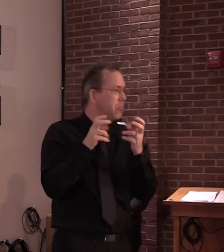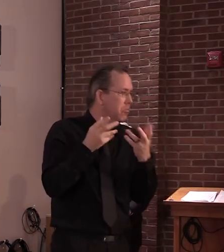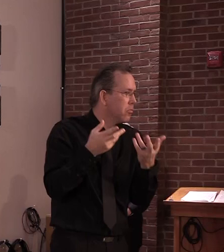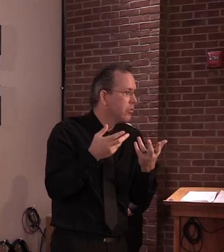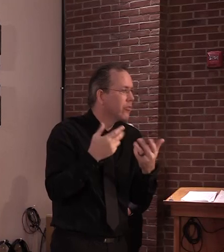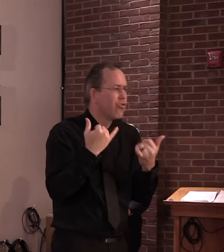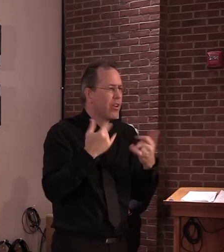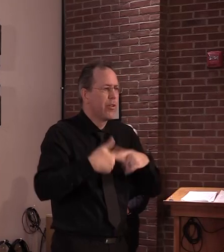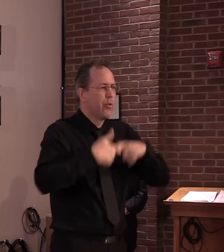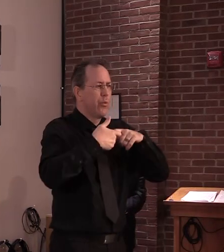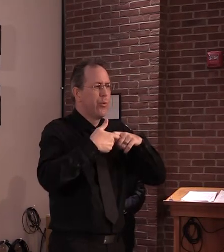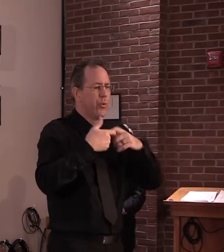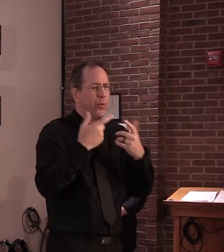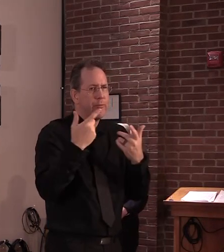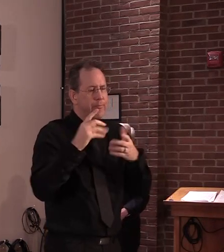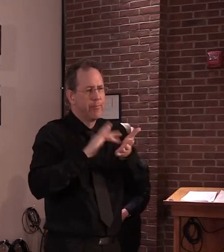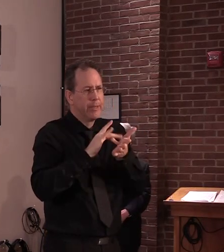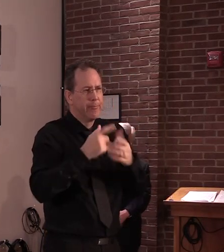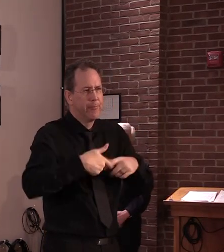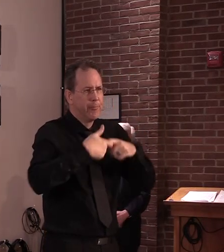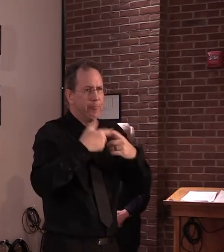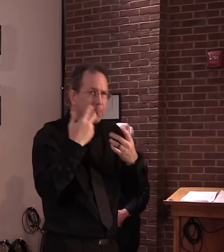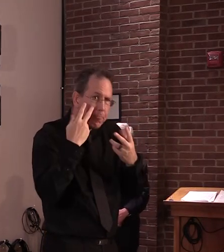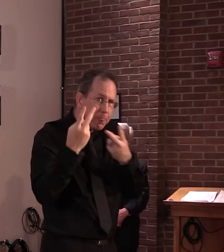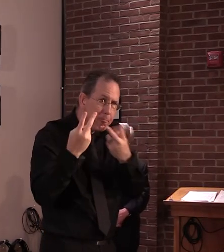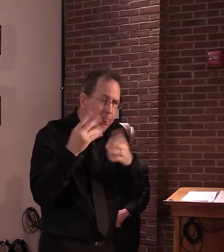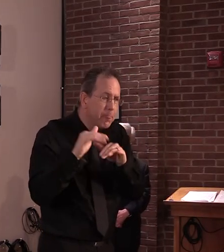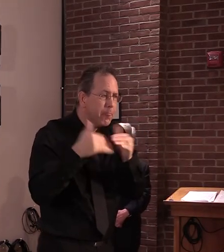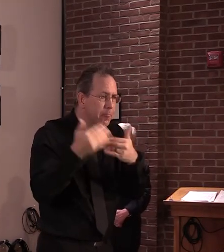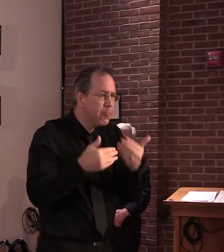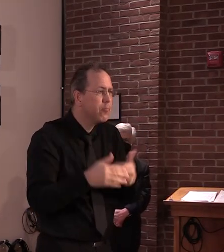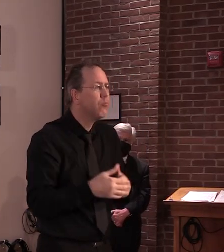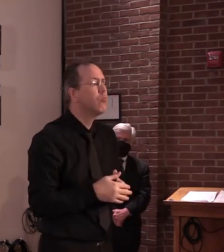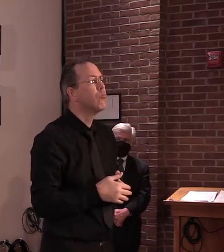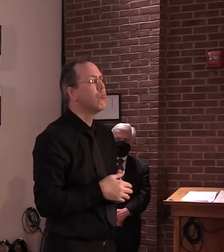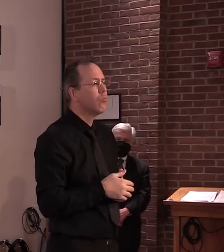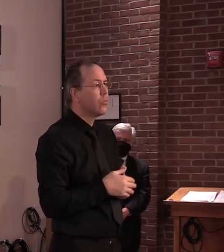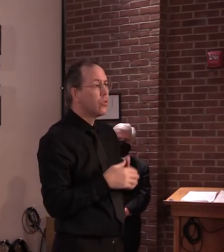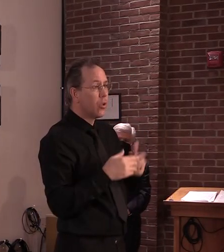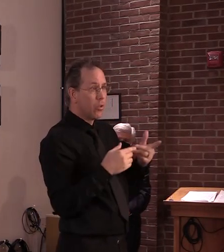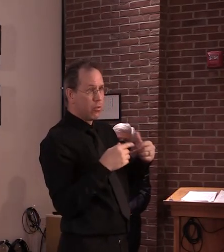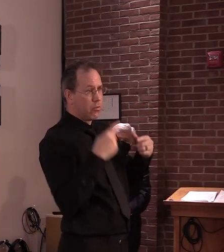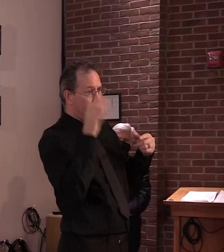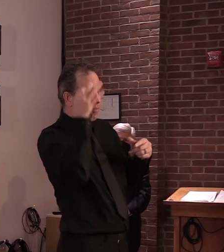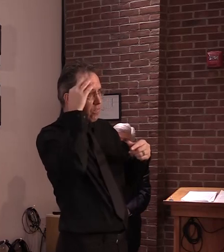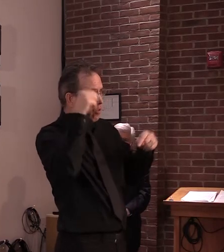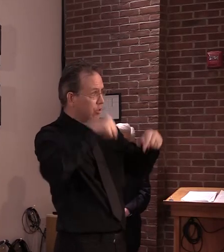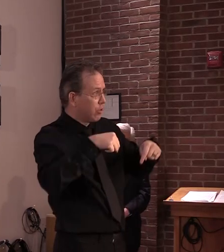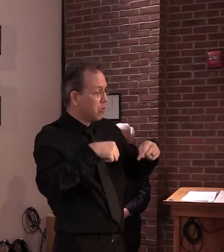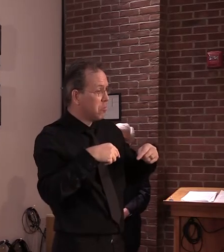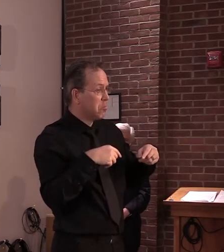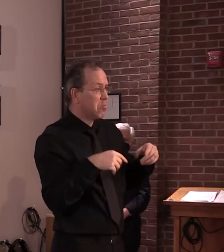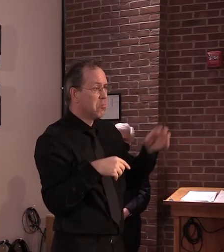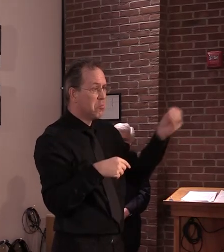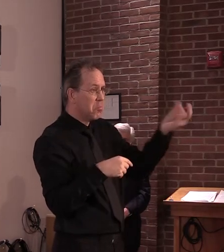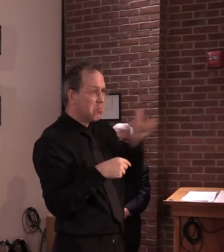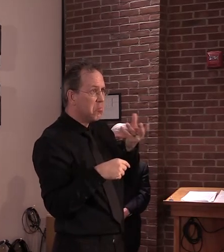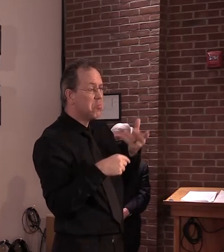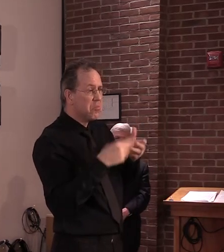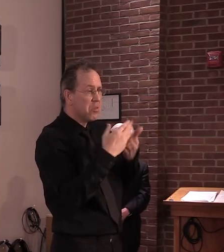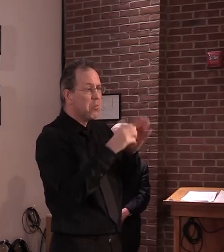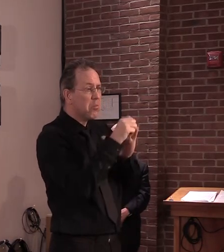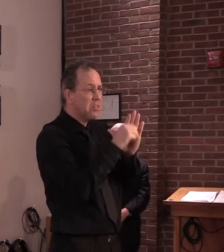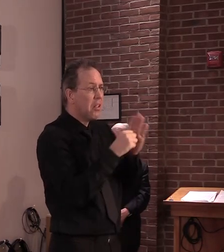also say that the federal government has notified states and we are one of the states that will be receiving a shipment